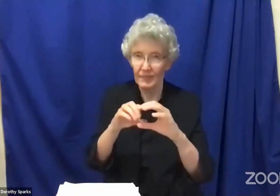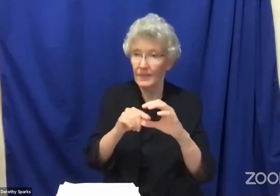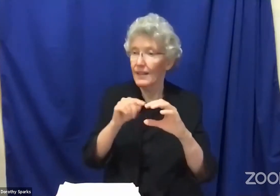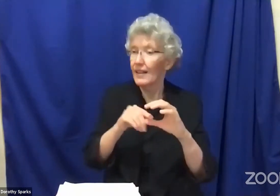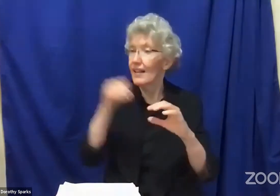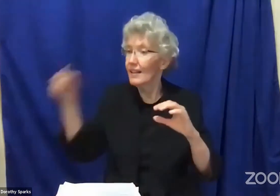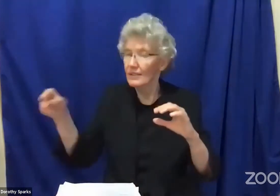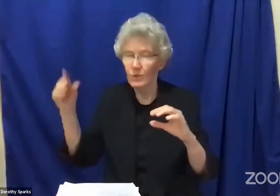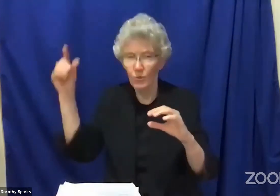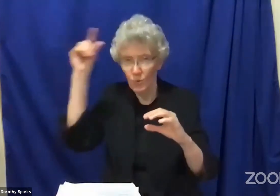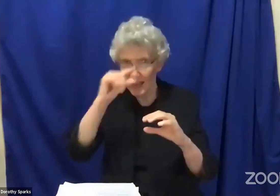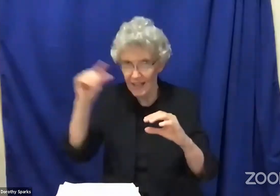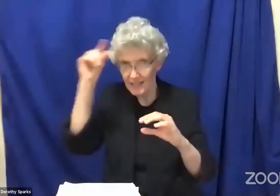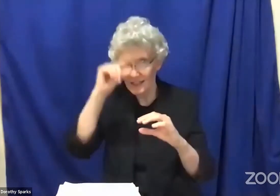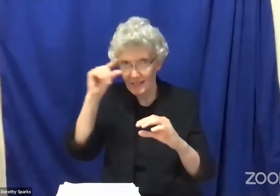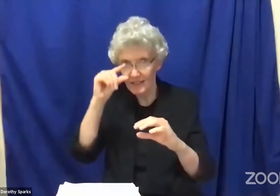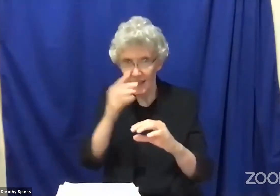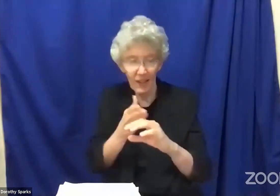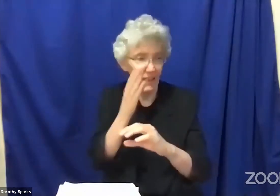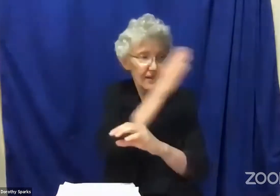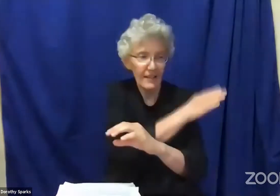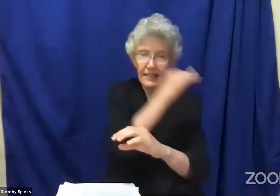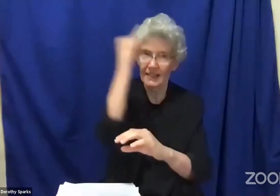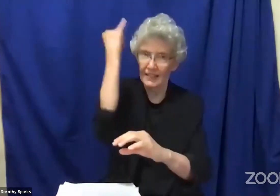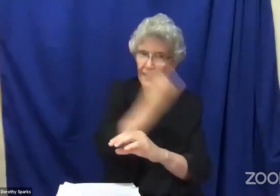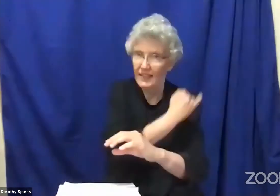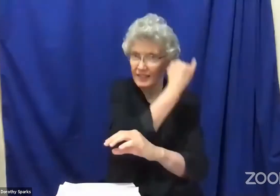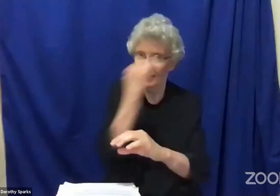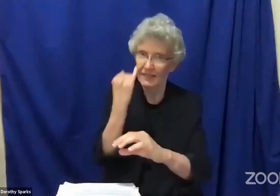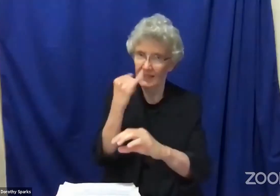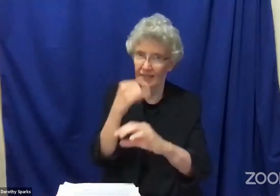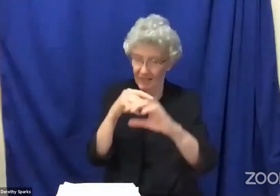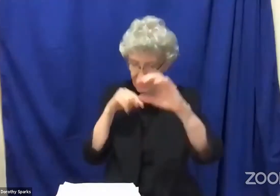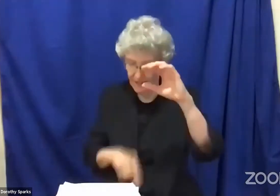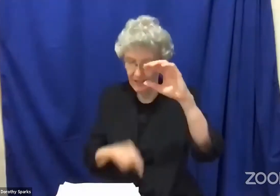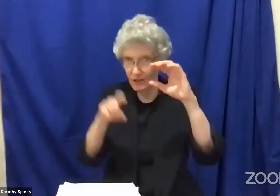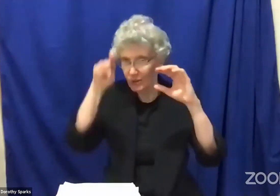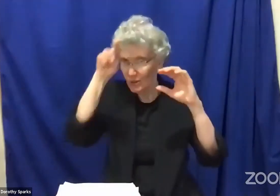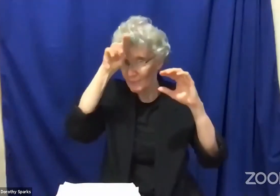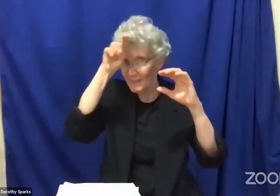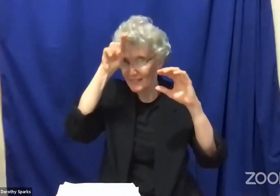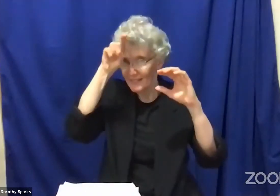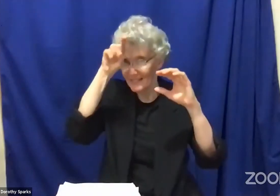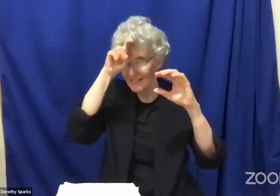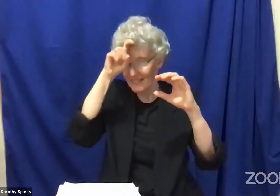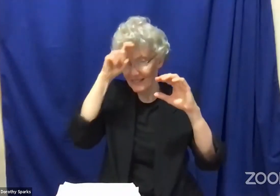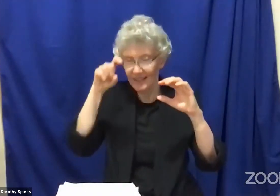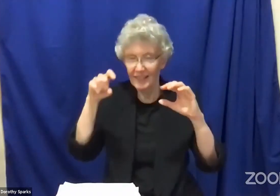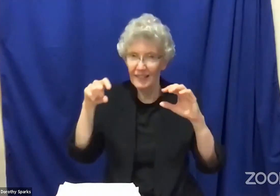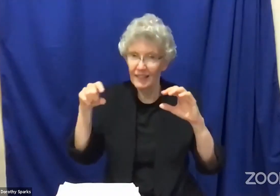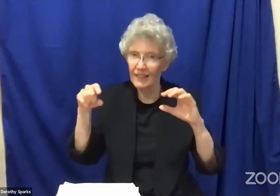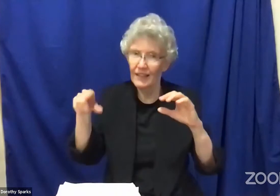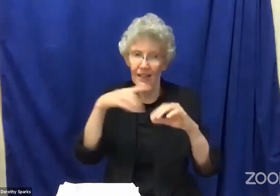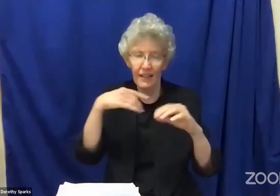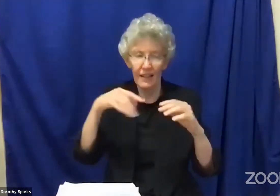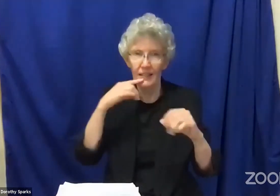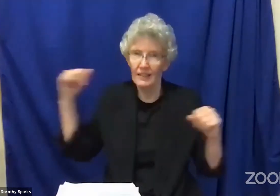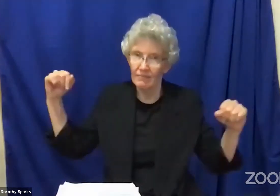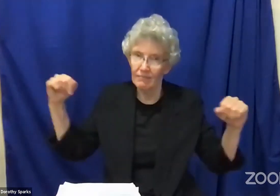So, this area is a lot of people from Corinth came from Italy, Greece,